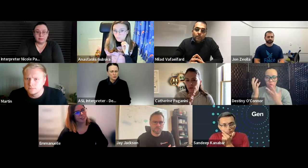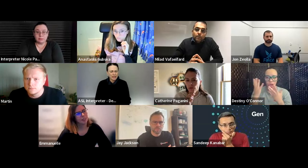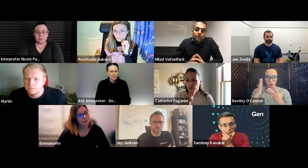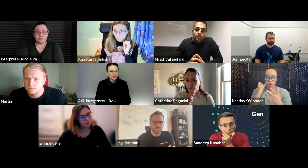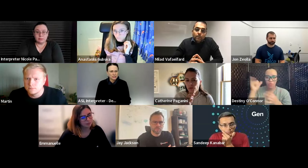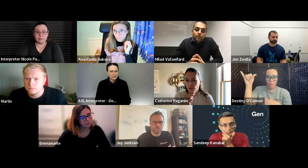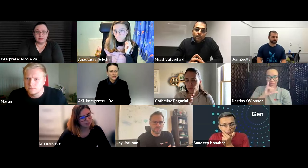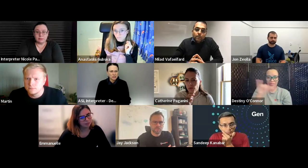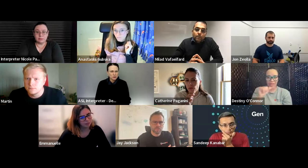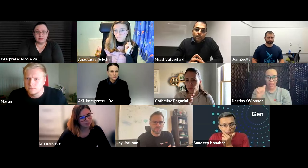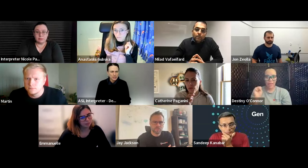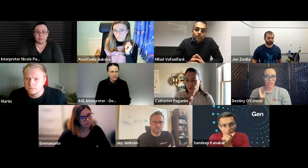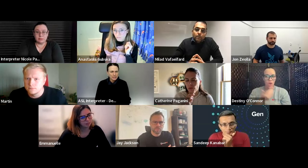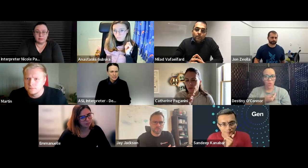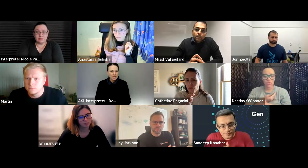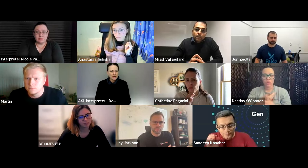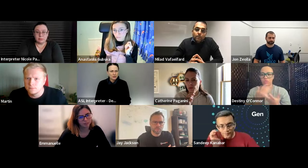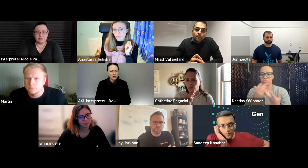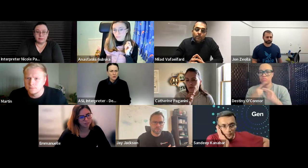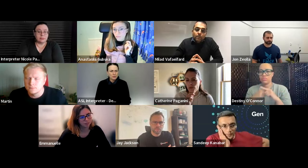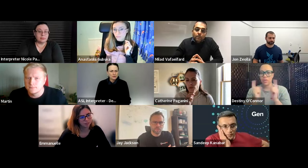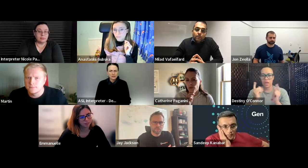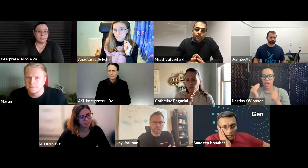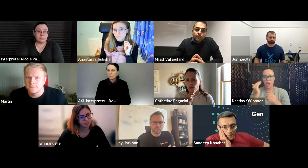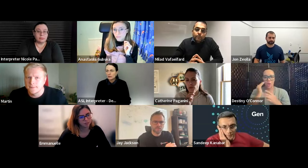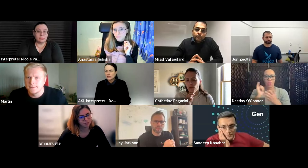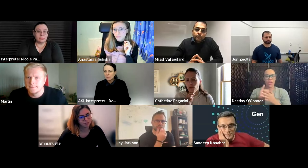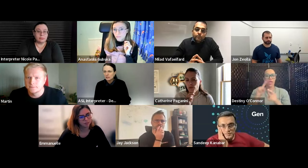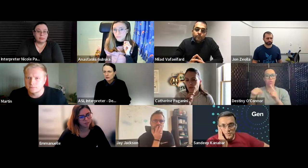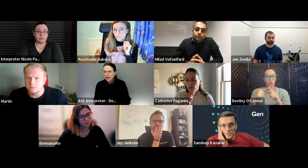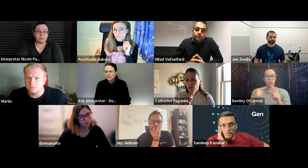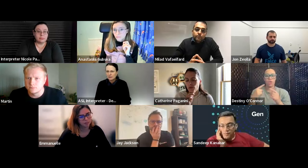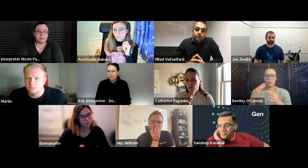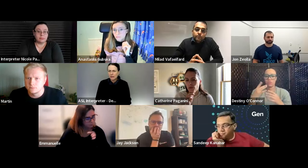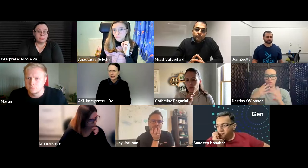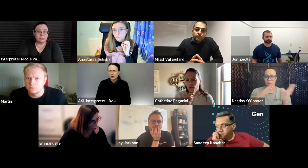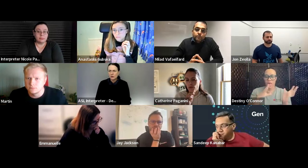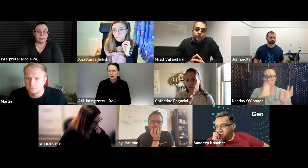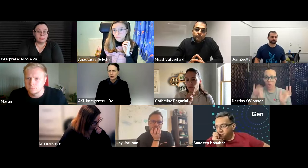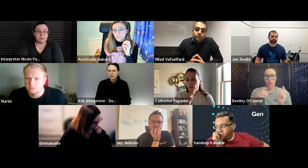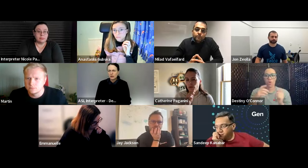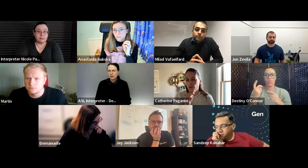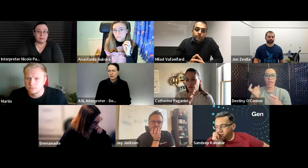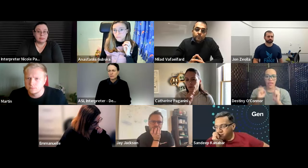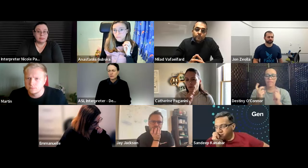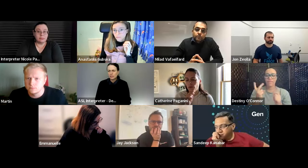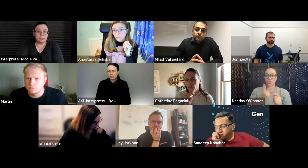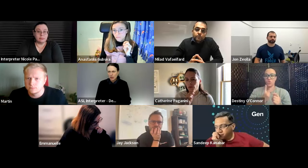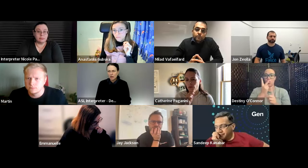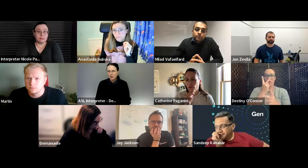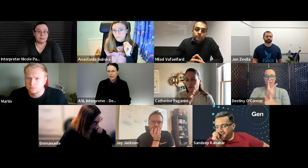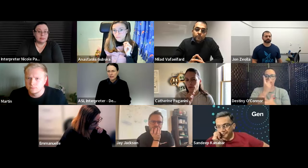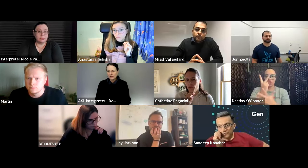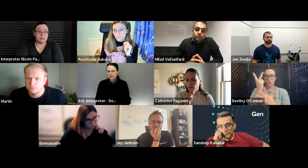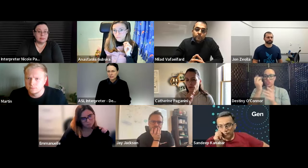don't know who managed the ceus for that and i don't know if it will be the same as for us but i know um that